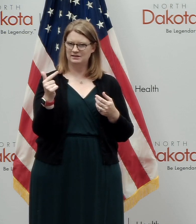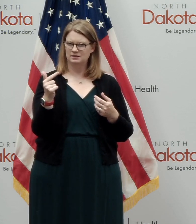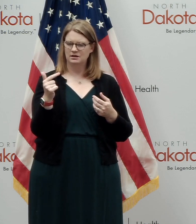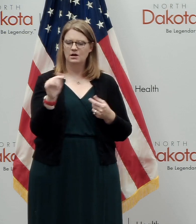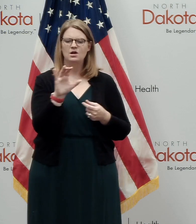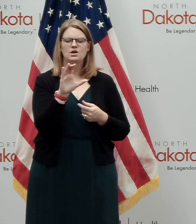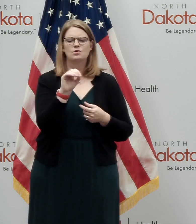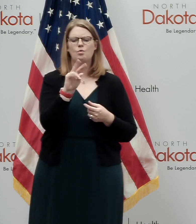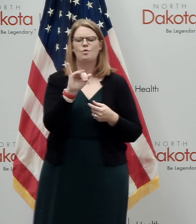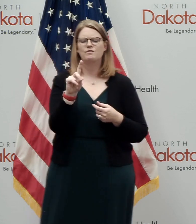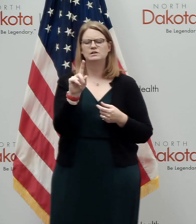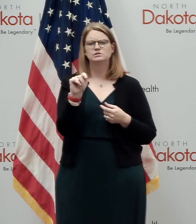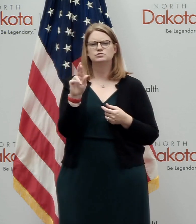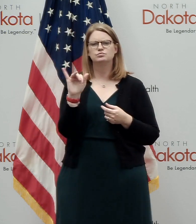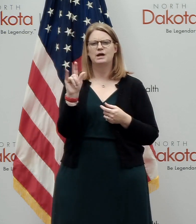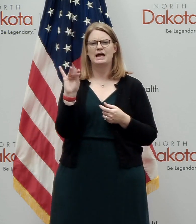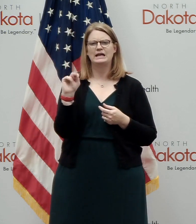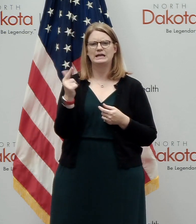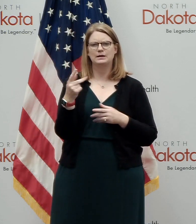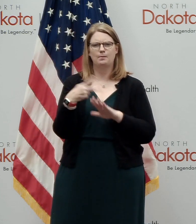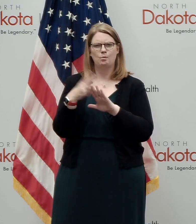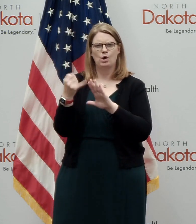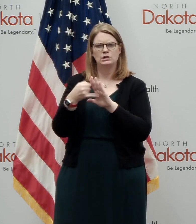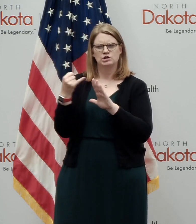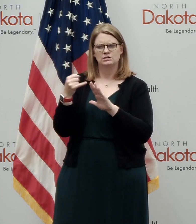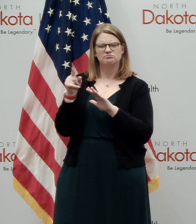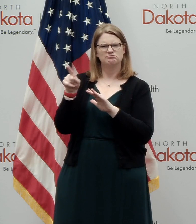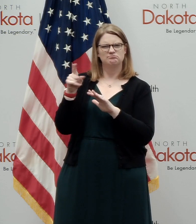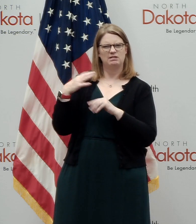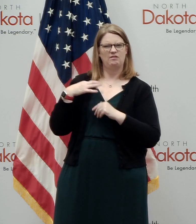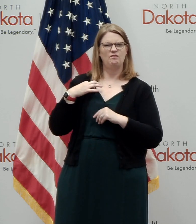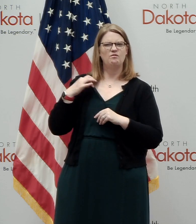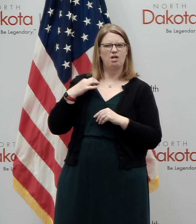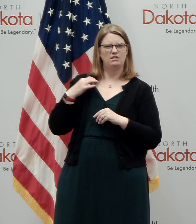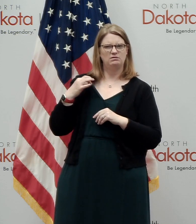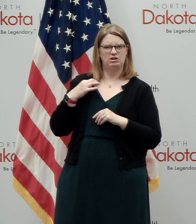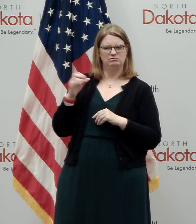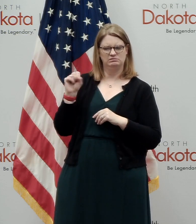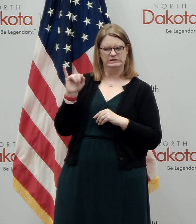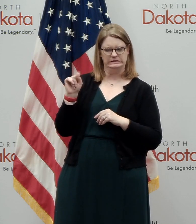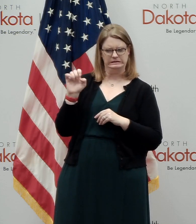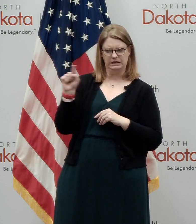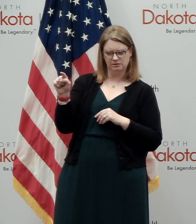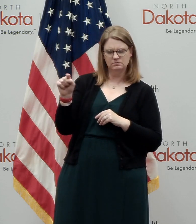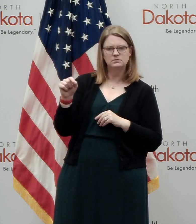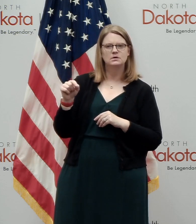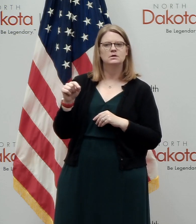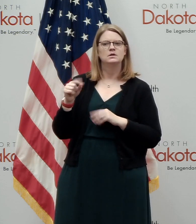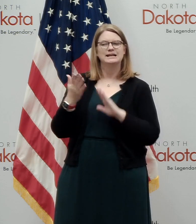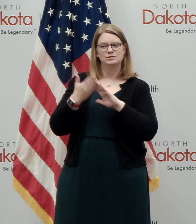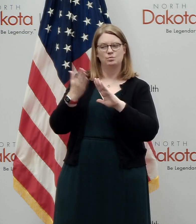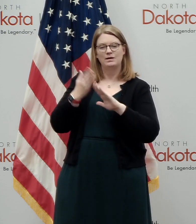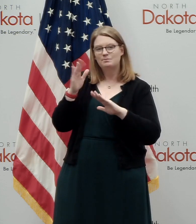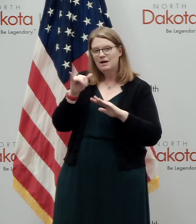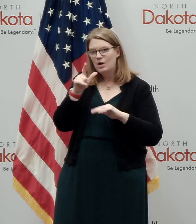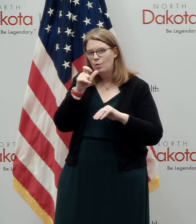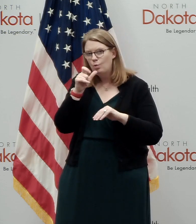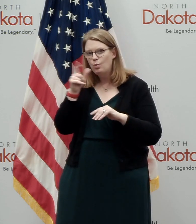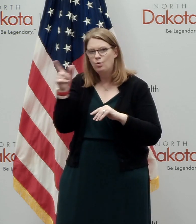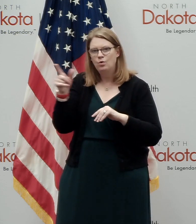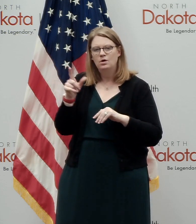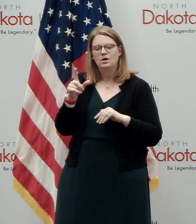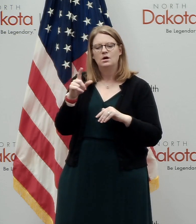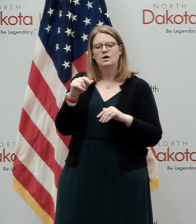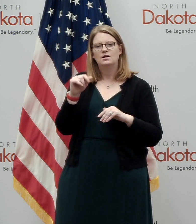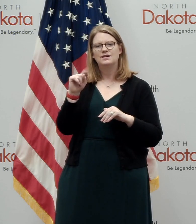site, COVID tracking project is a volunteer site that is staffed by volunteers originally created by